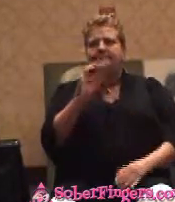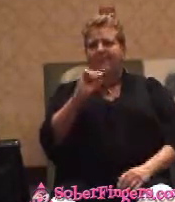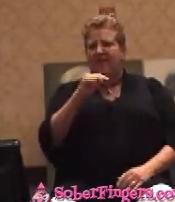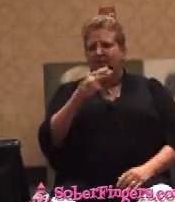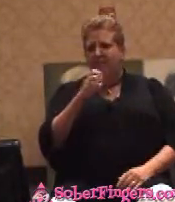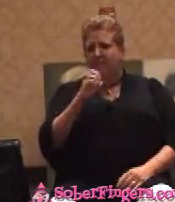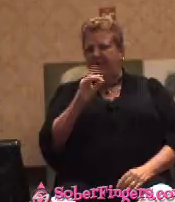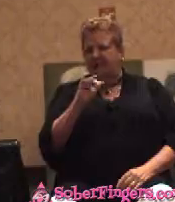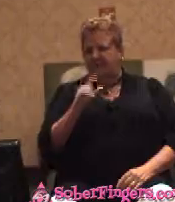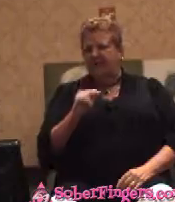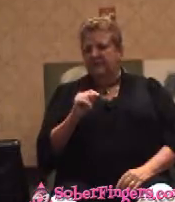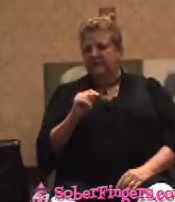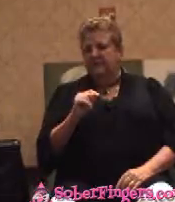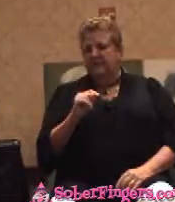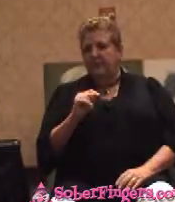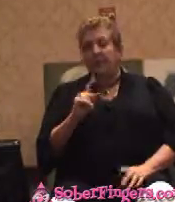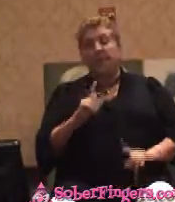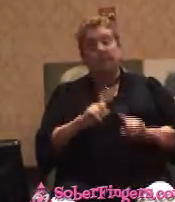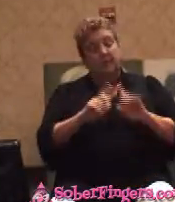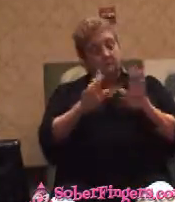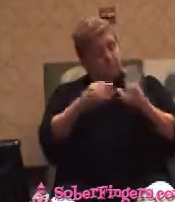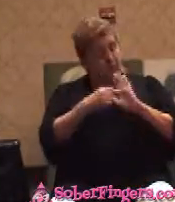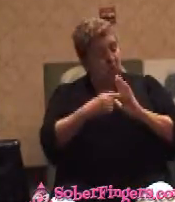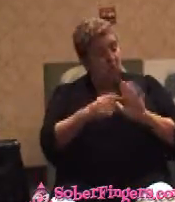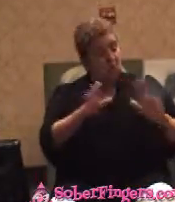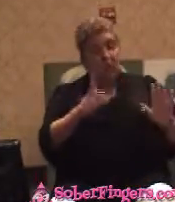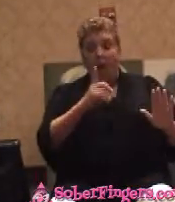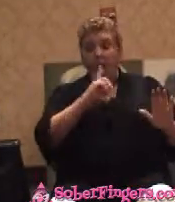I'll just show you the depth of my commitment. I went to a Baptist field.